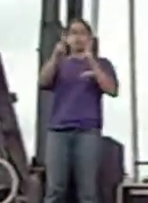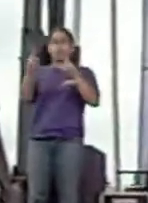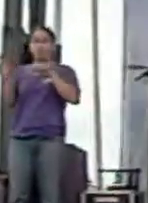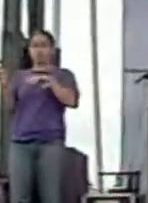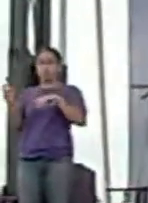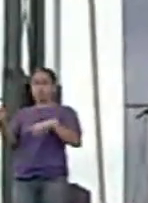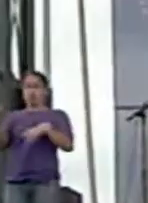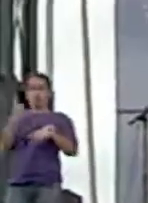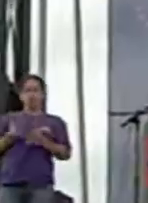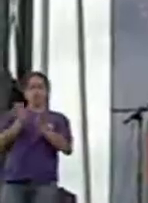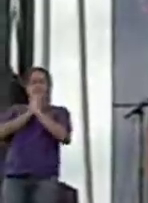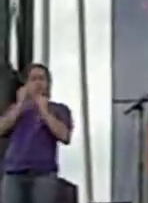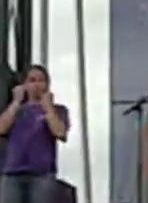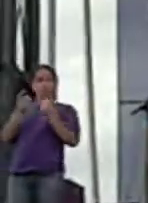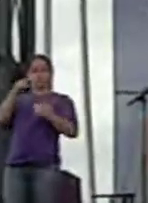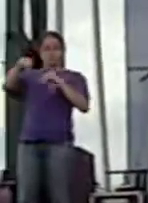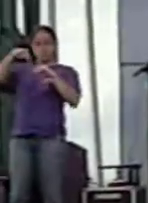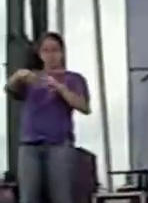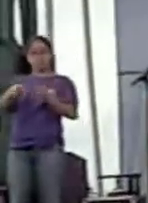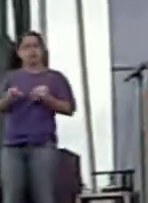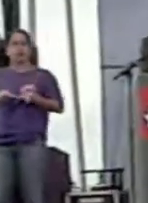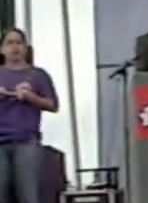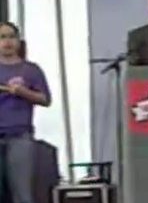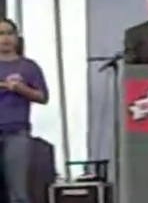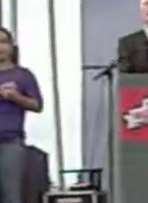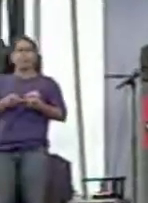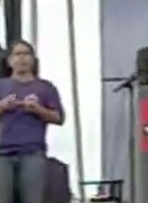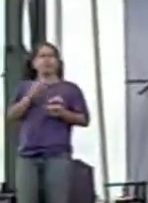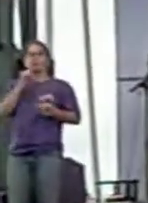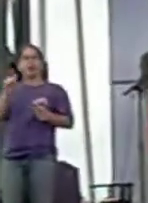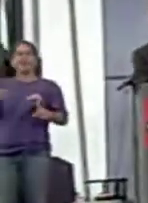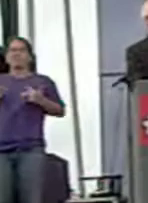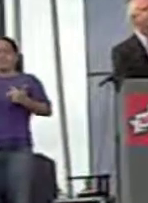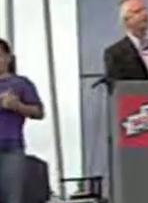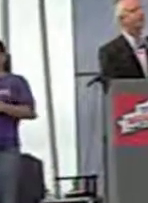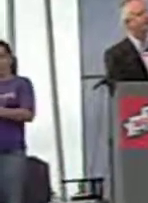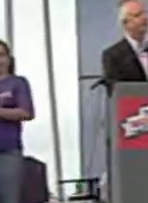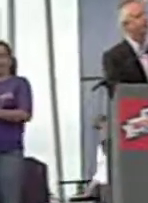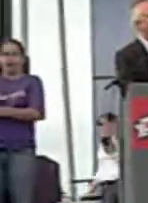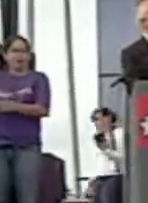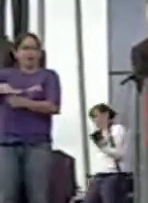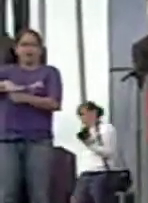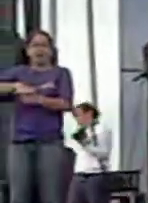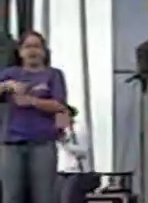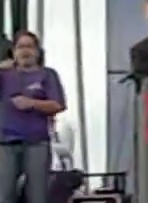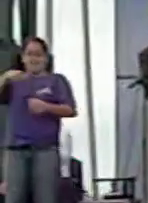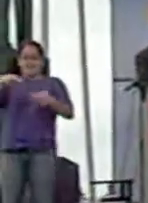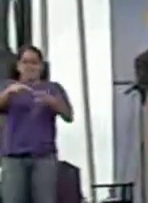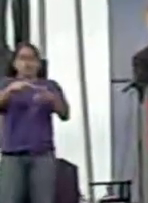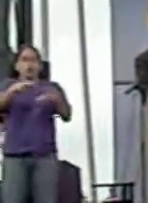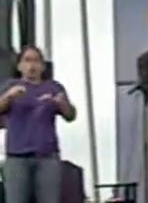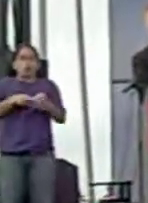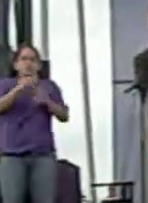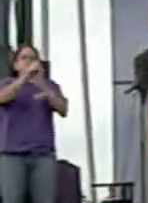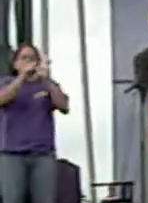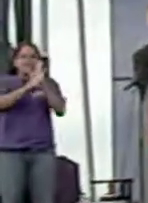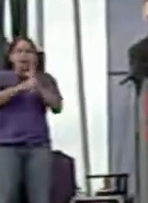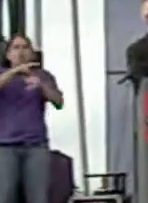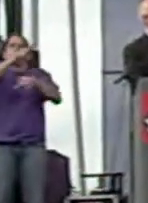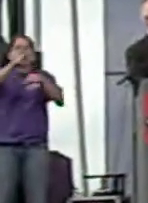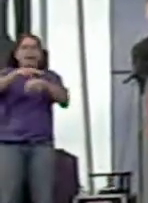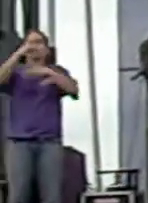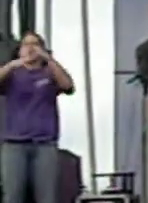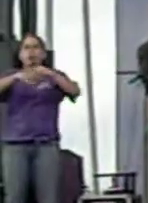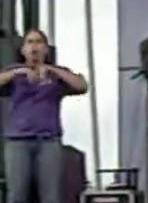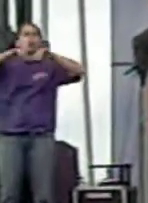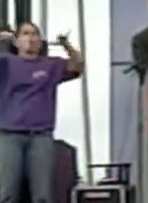and ask for information about Morgan's Wonderland do not even live in this region. This is a regional, statewide, national, worldwide